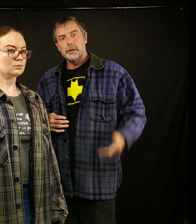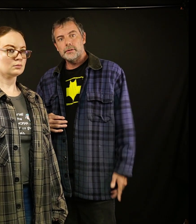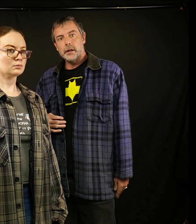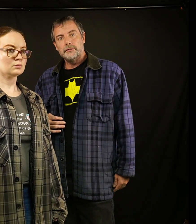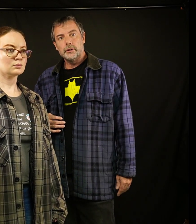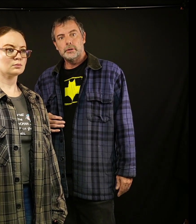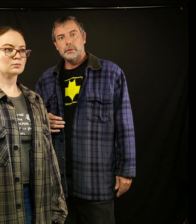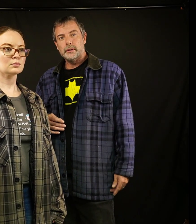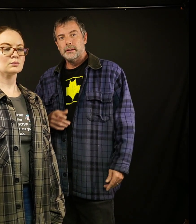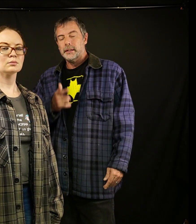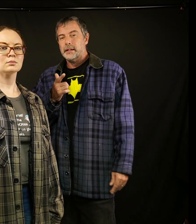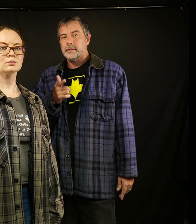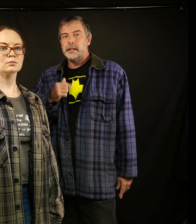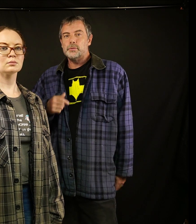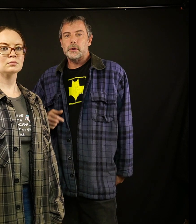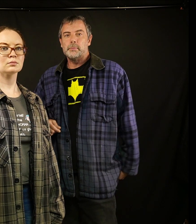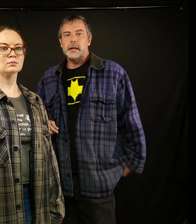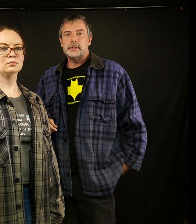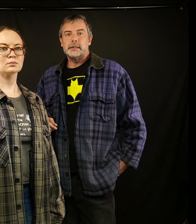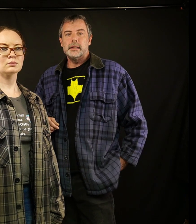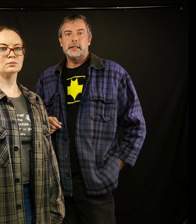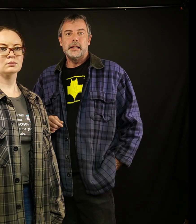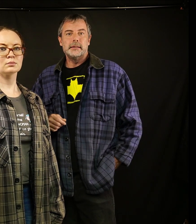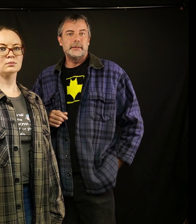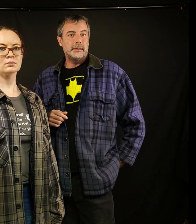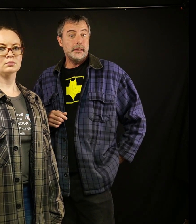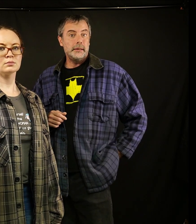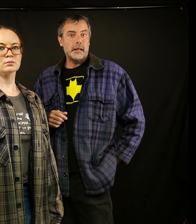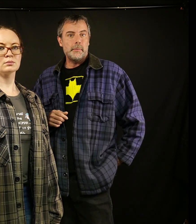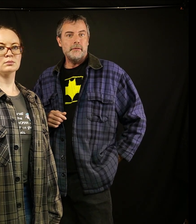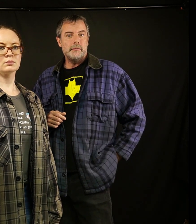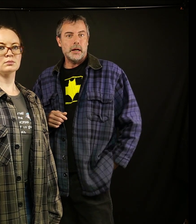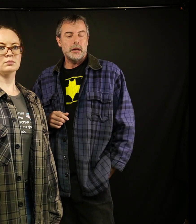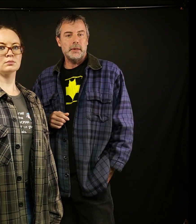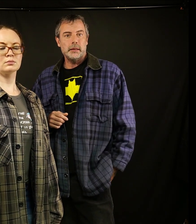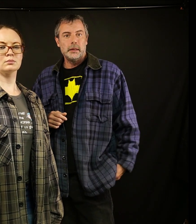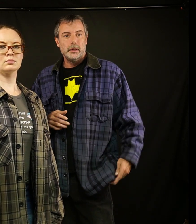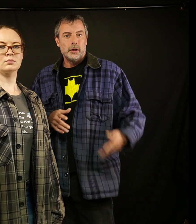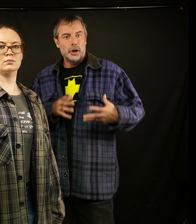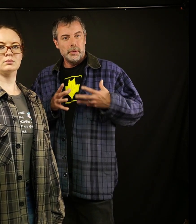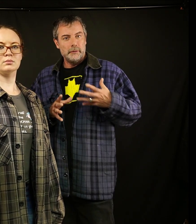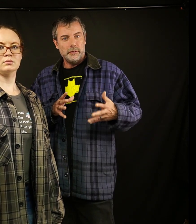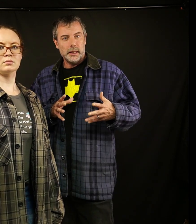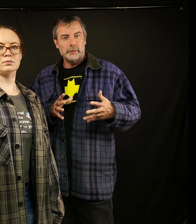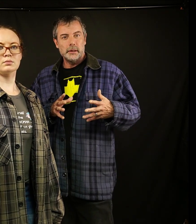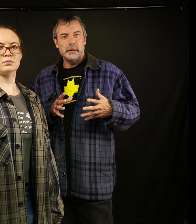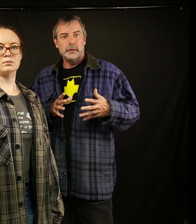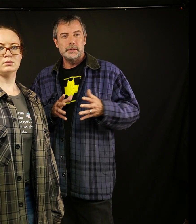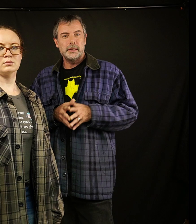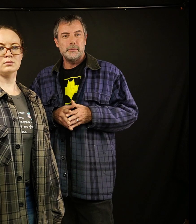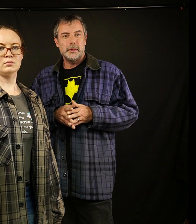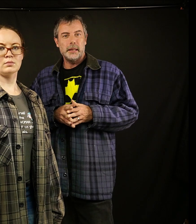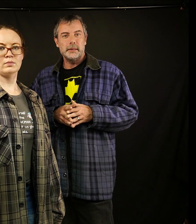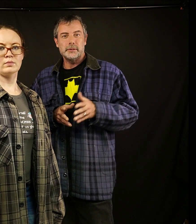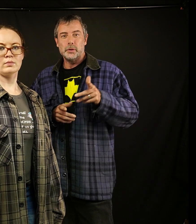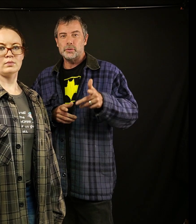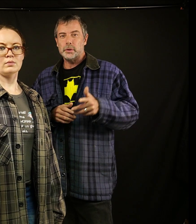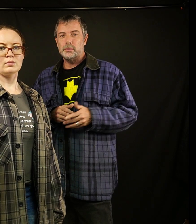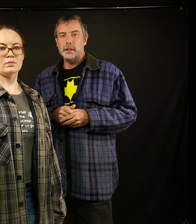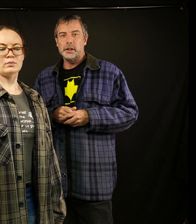yourself look cool these work best in a city type of environment urban flavor type things those work really